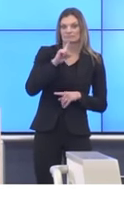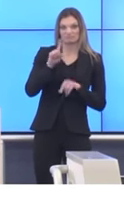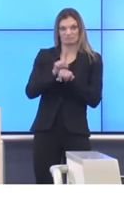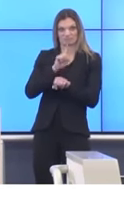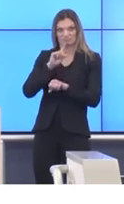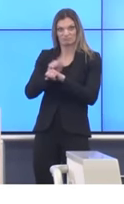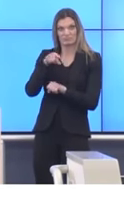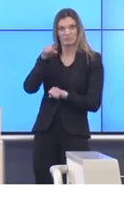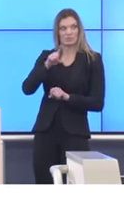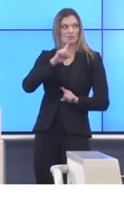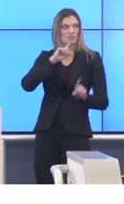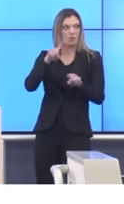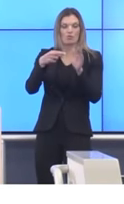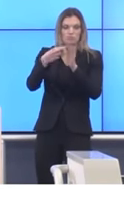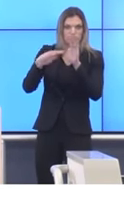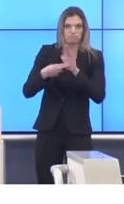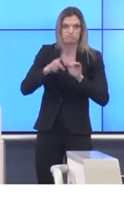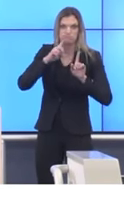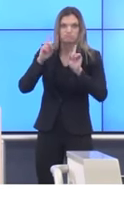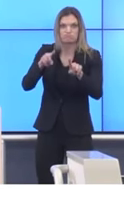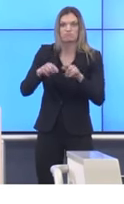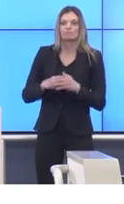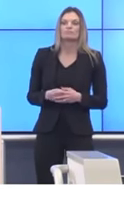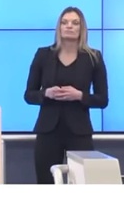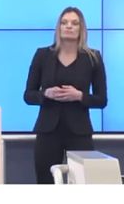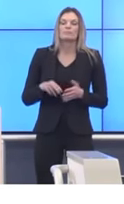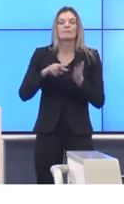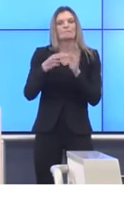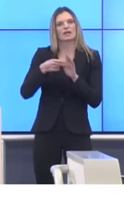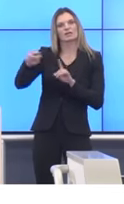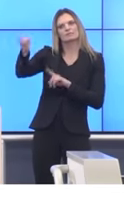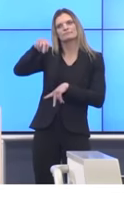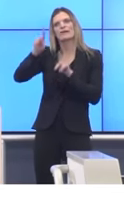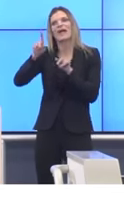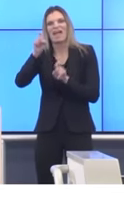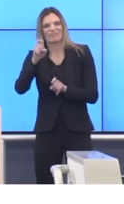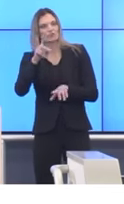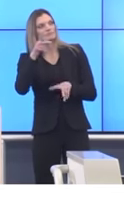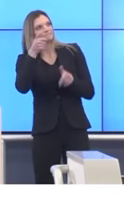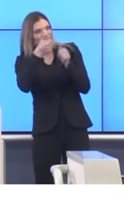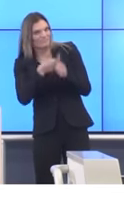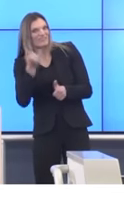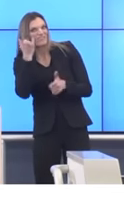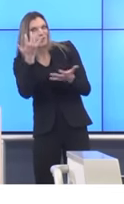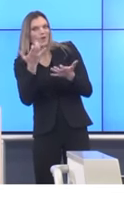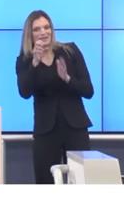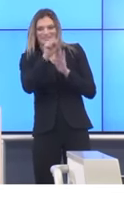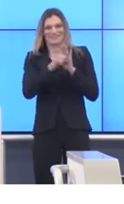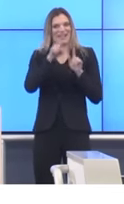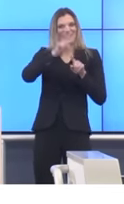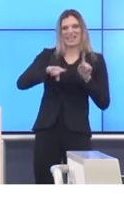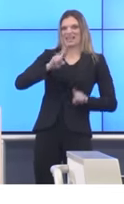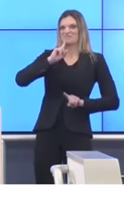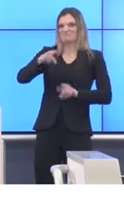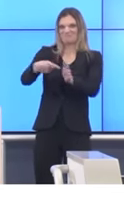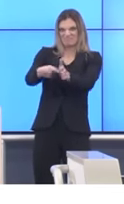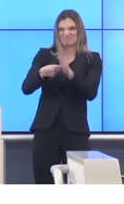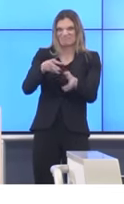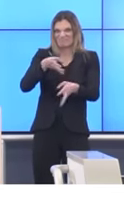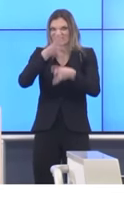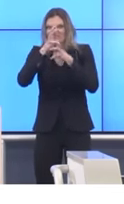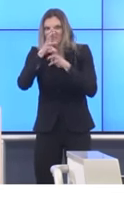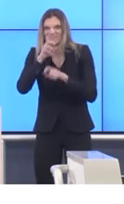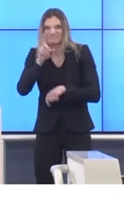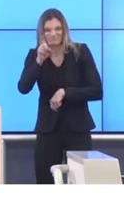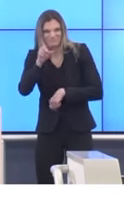90% of it will have to be voluntarily, voluntary because the state can't police these orders? So, Tim, I